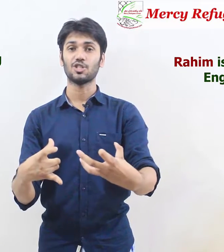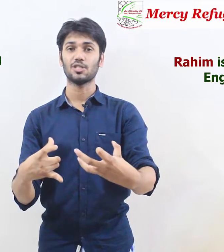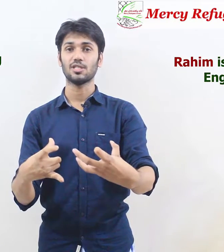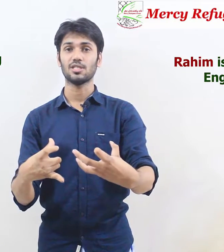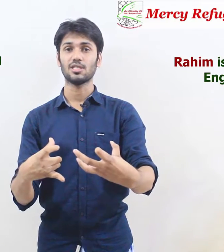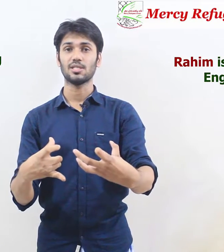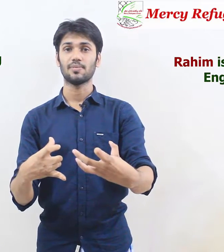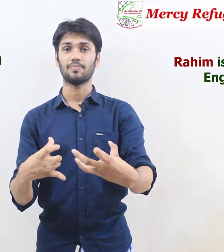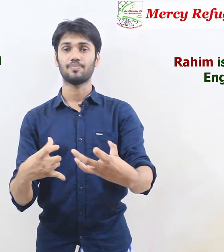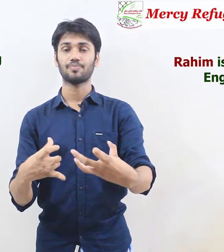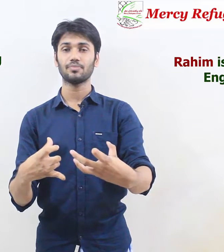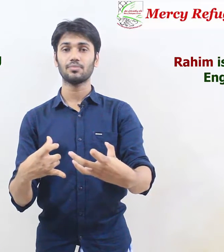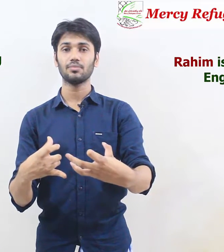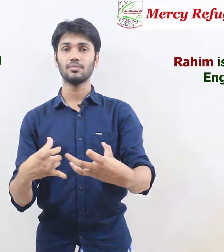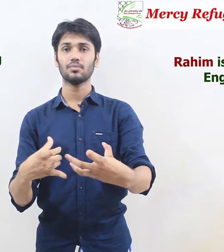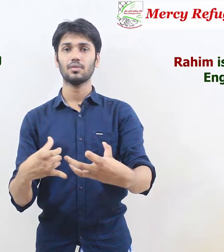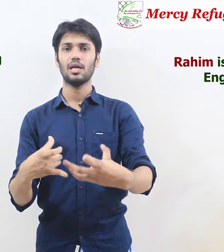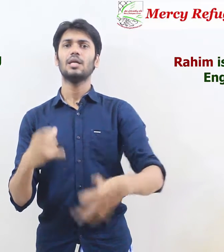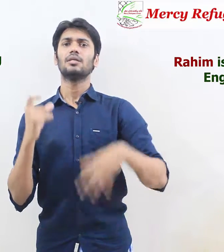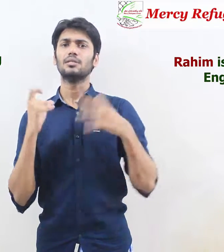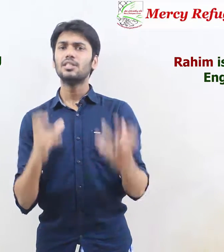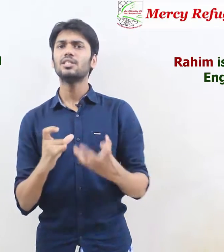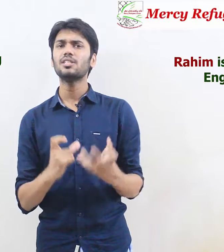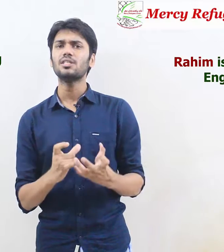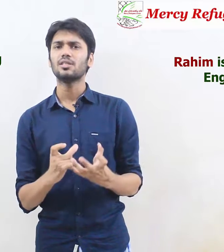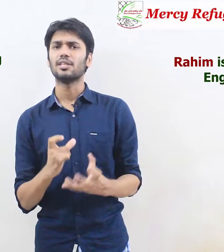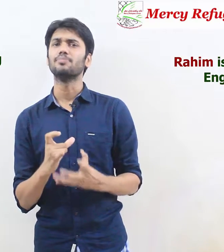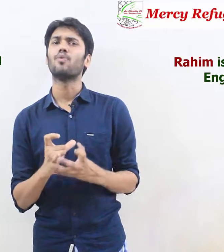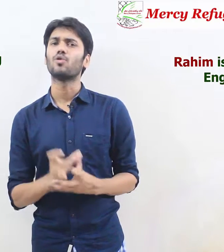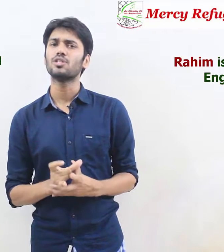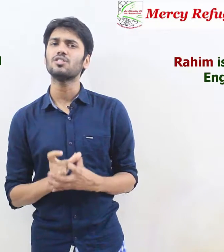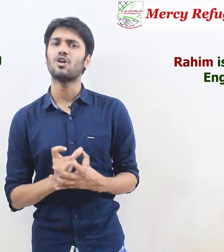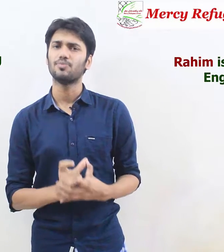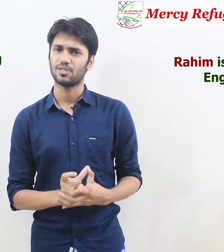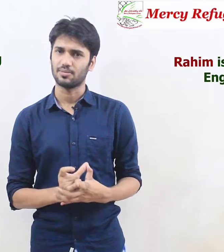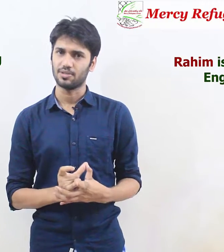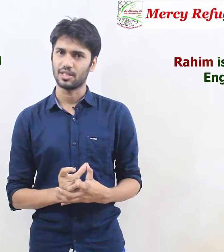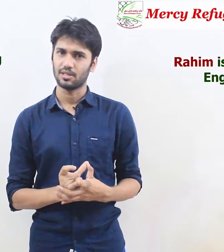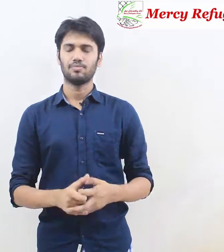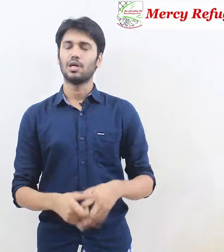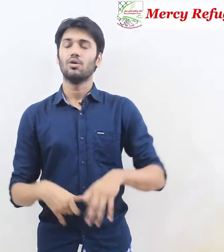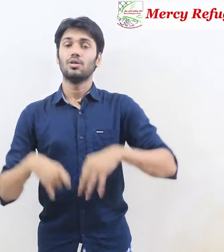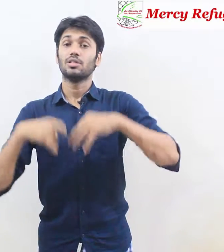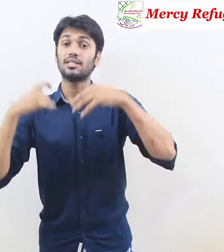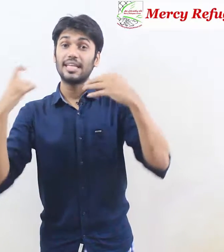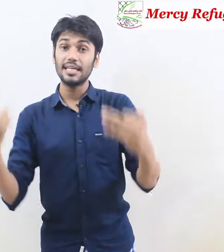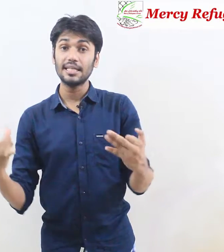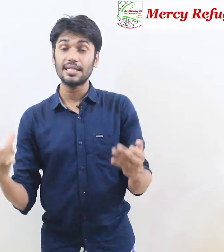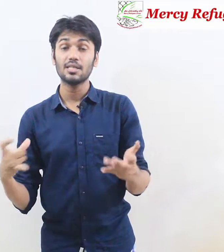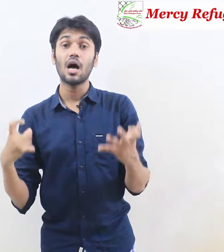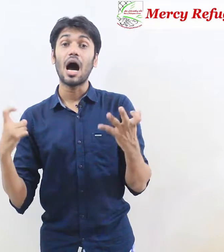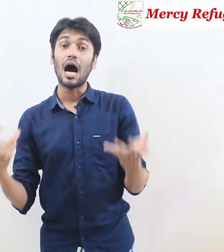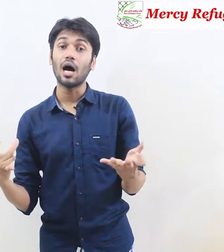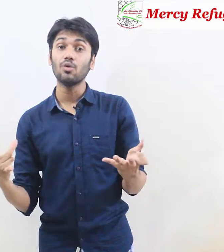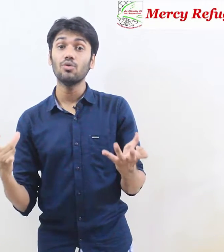this is the importance of subject now the thing is how